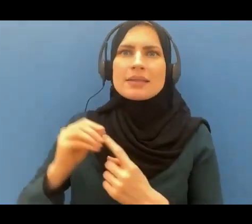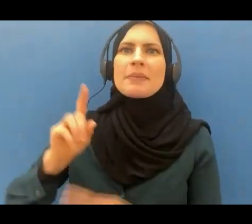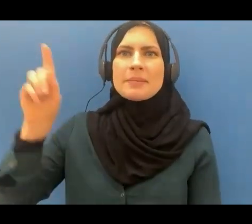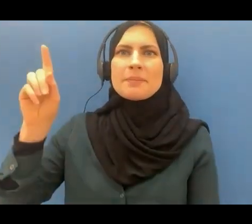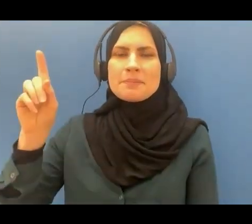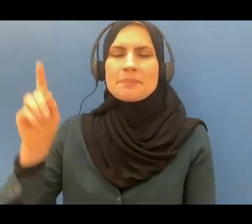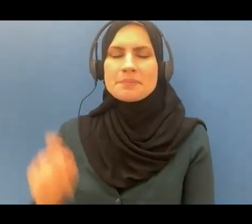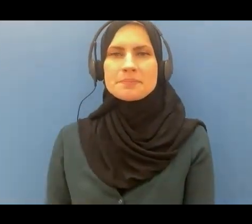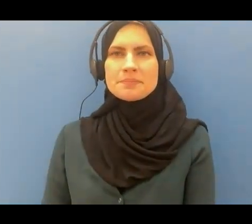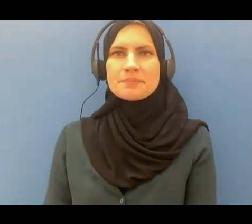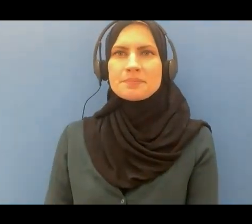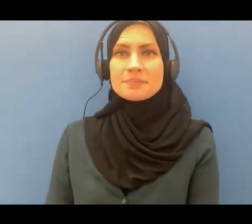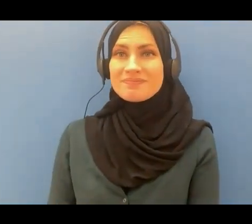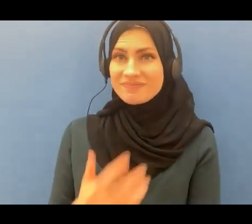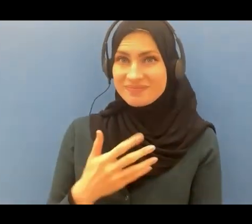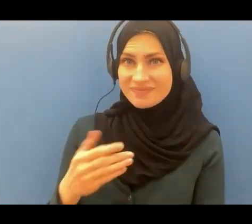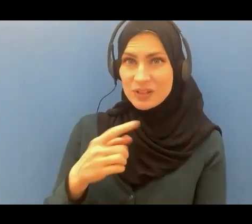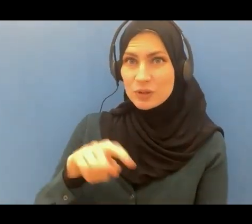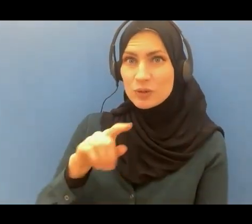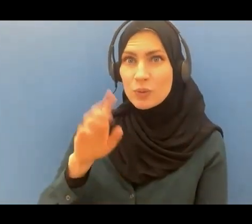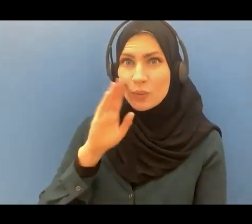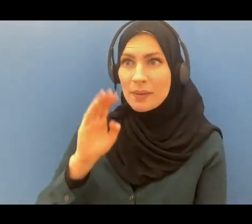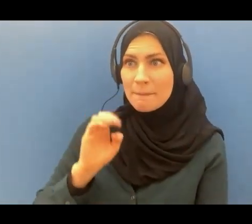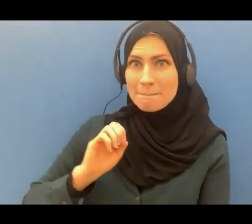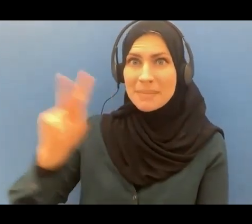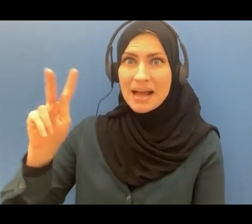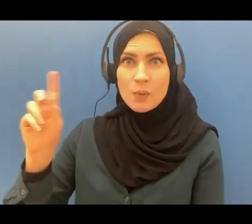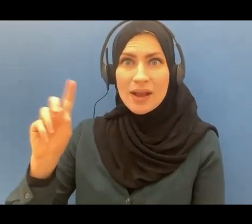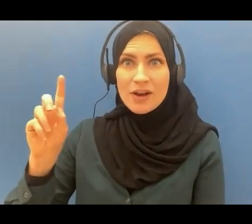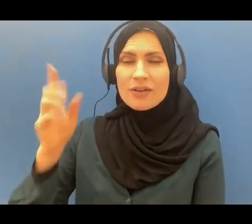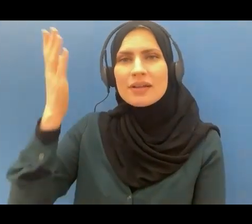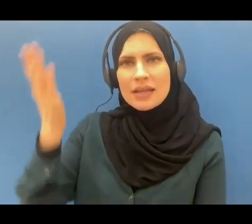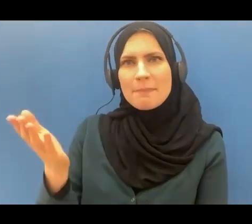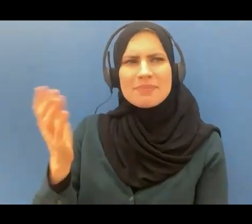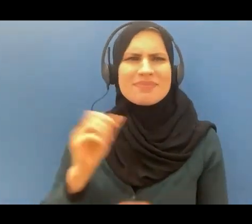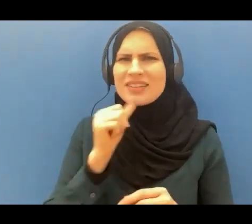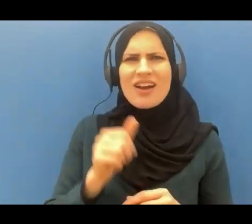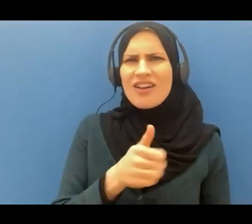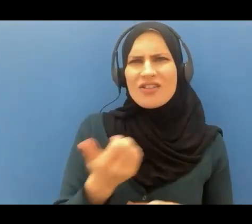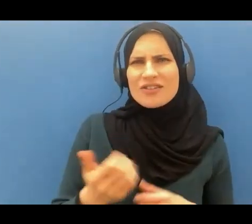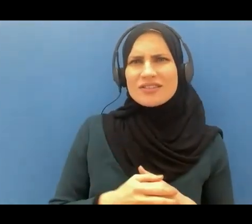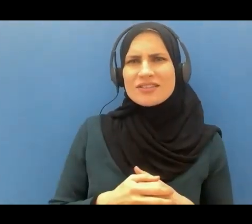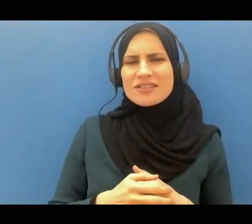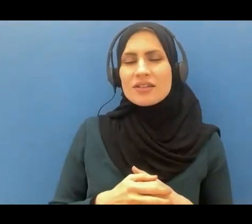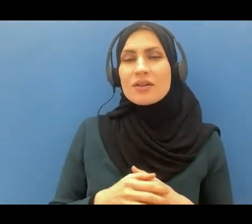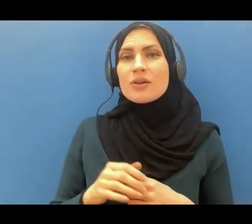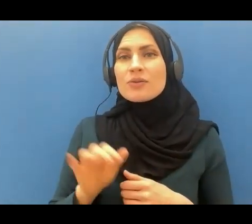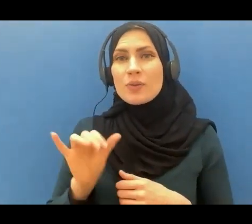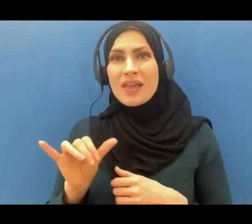you will return to no one but him so this is a full circle display not